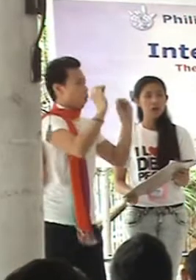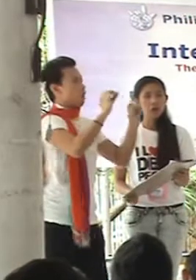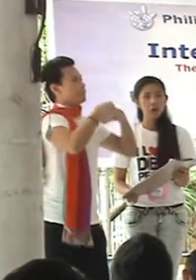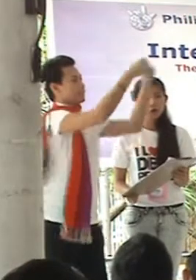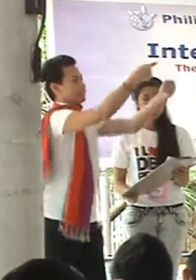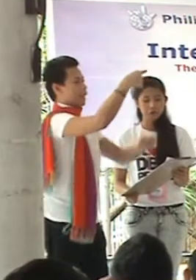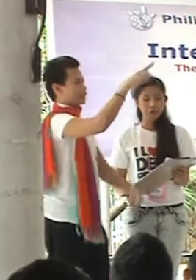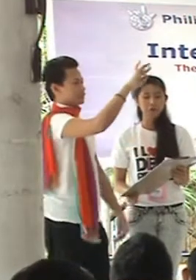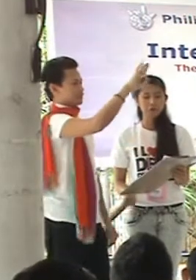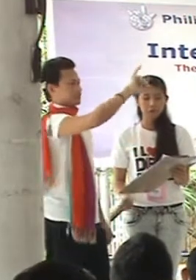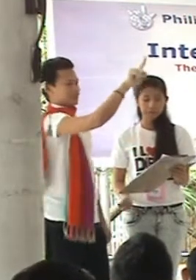really don't know?